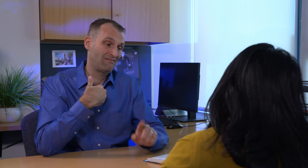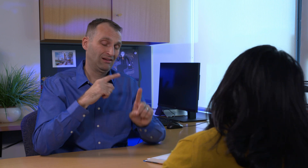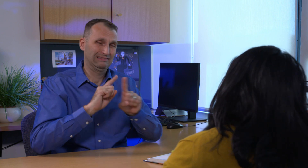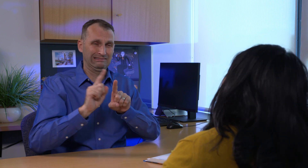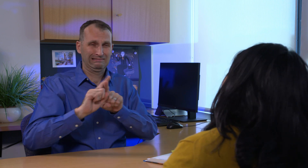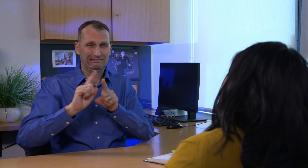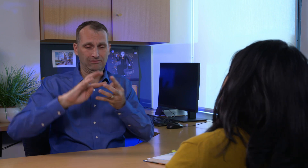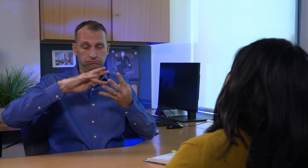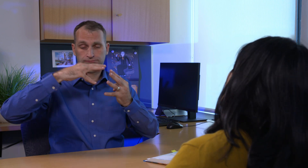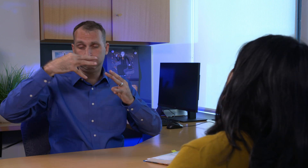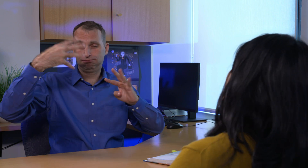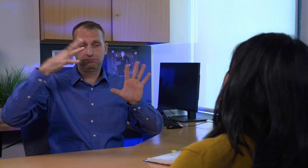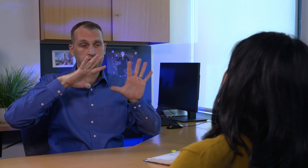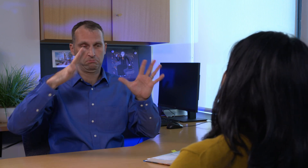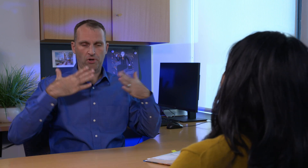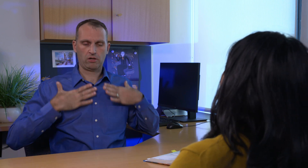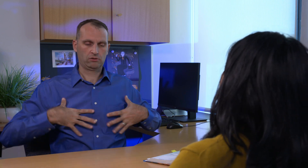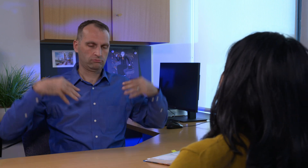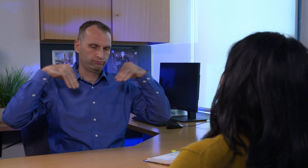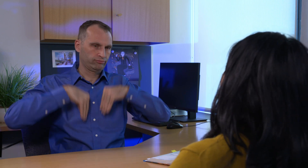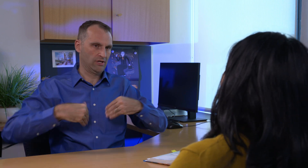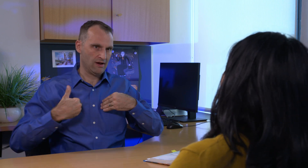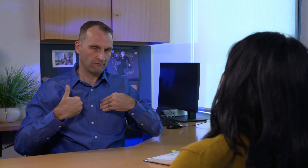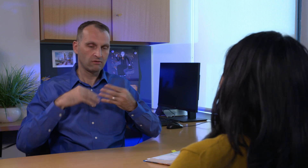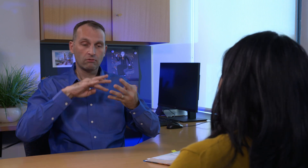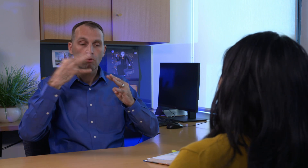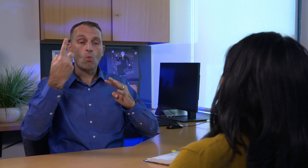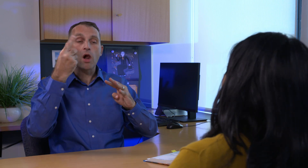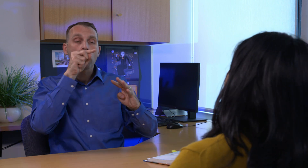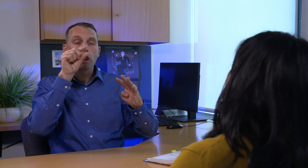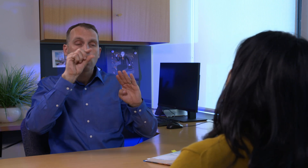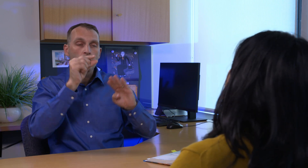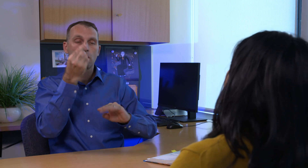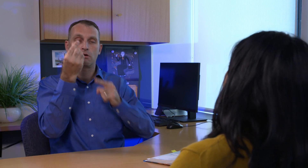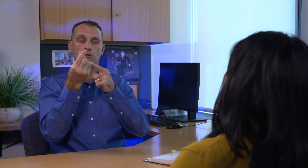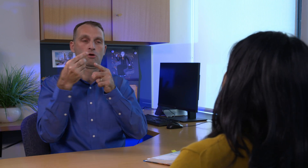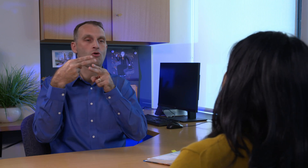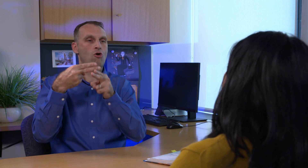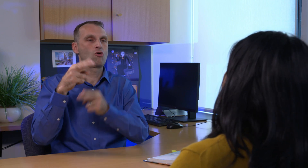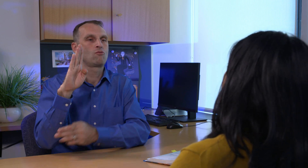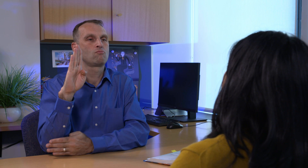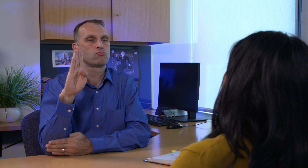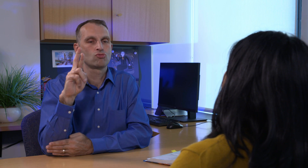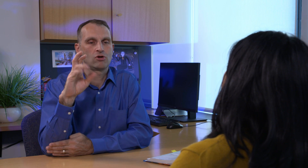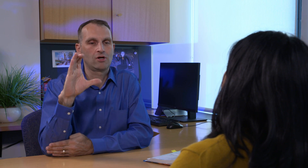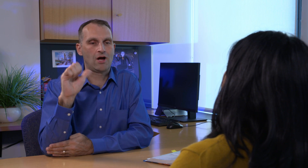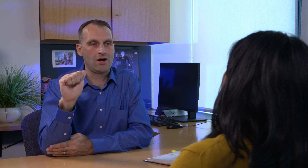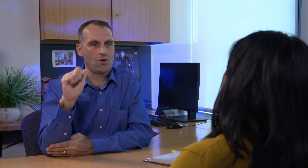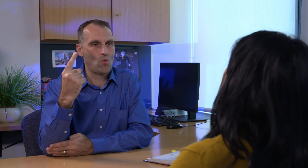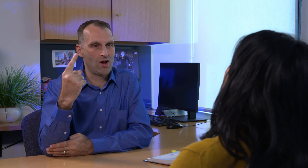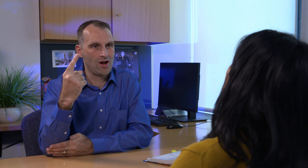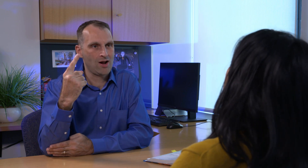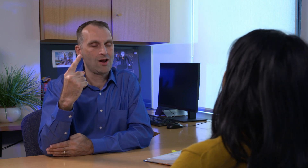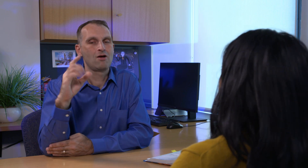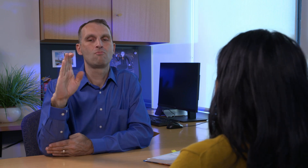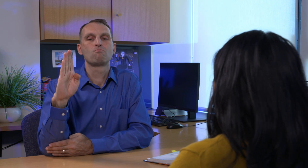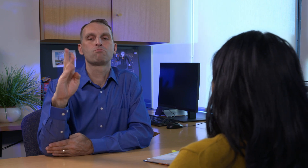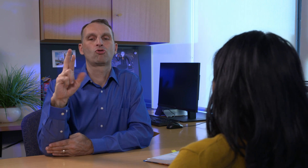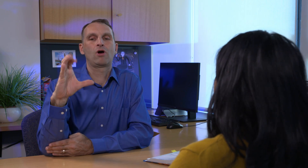number of genes involved in the body's systems. However, there's one in particular known as BRCA, BRCA1 and